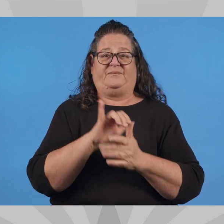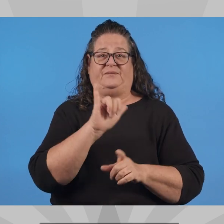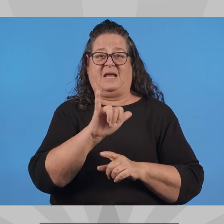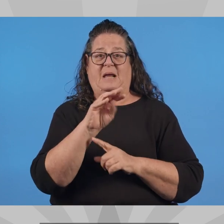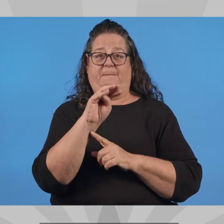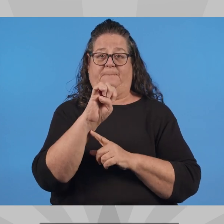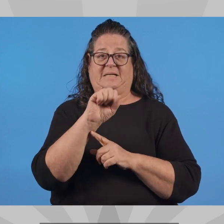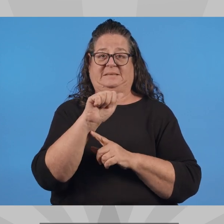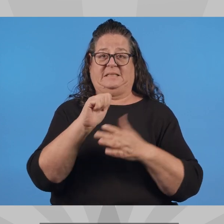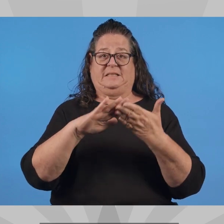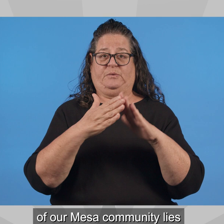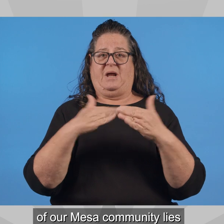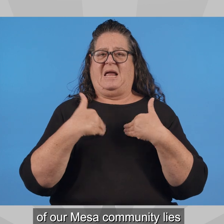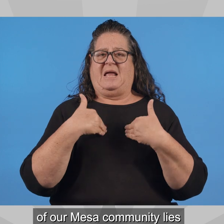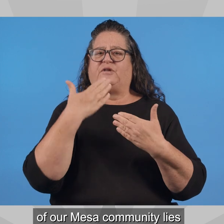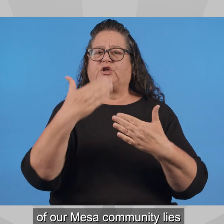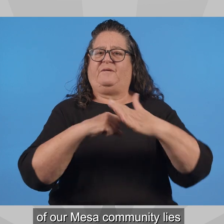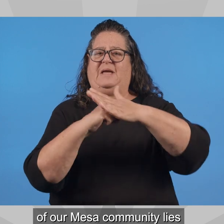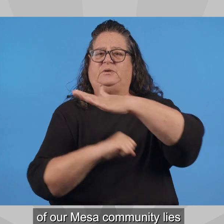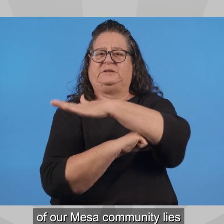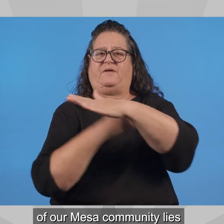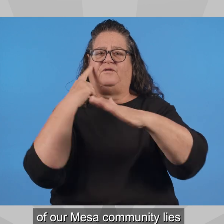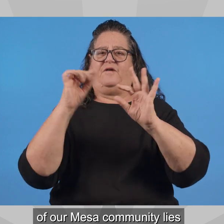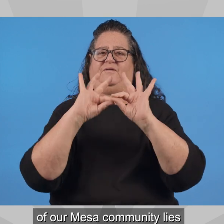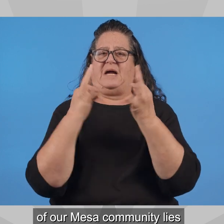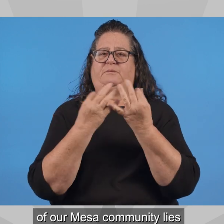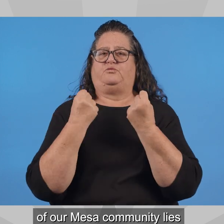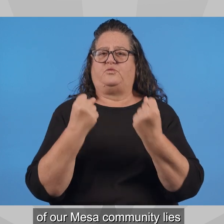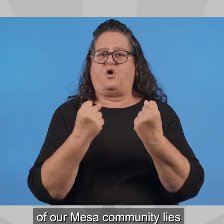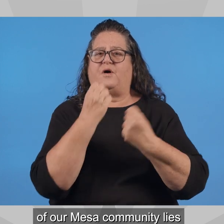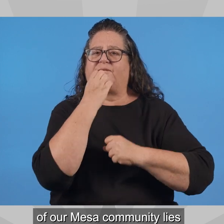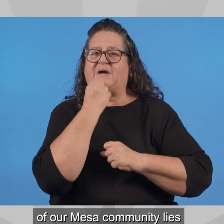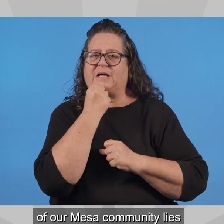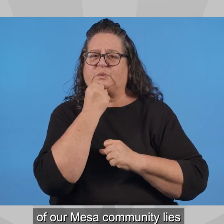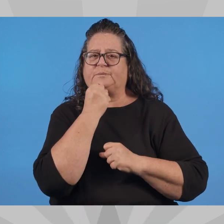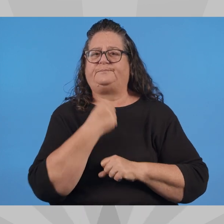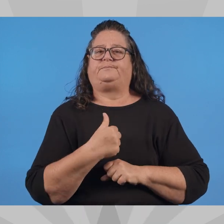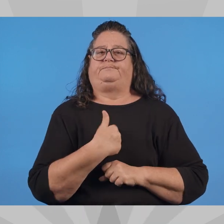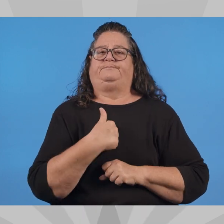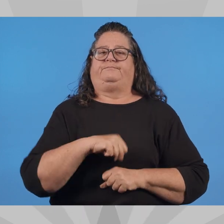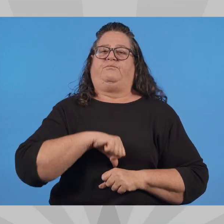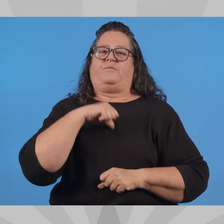I believe that the bedrock of our Mesa community lies in strong family values.